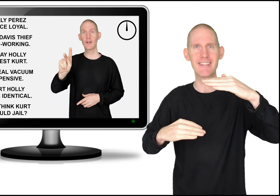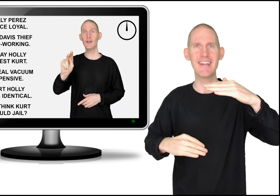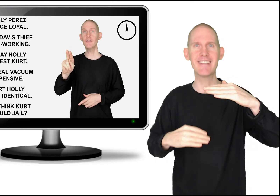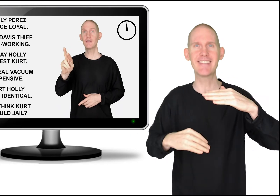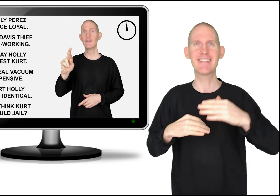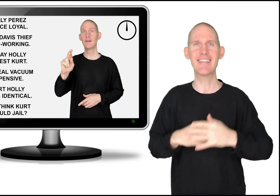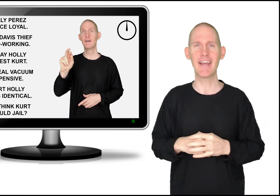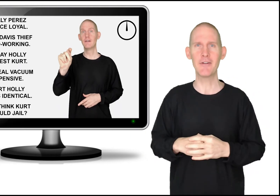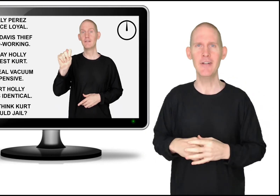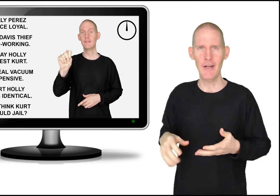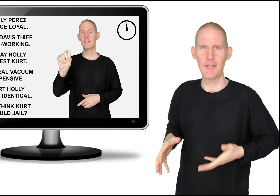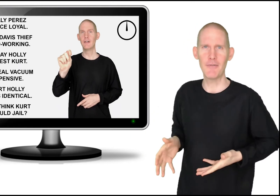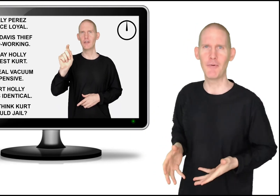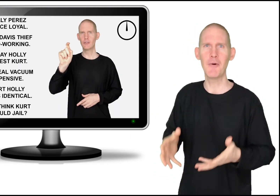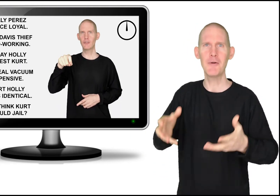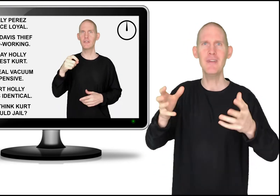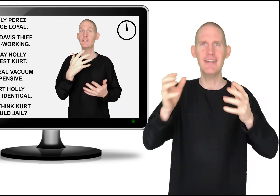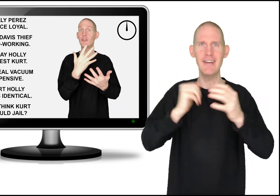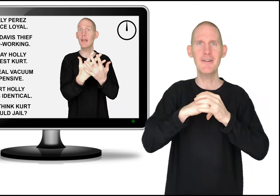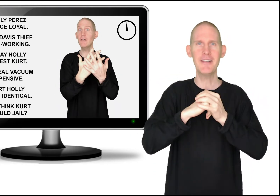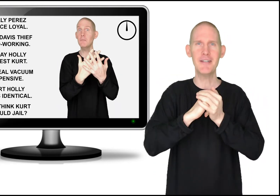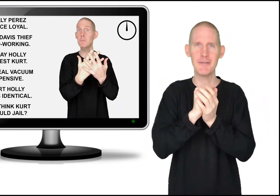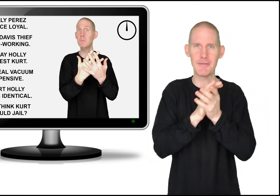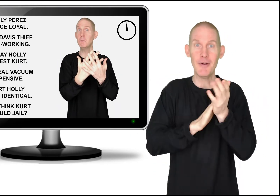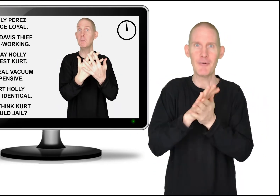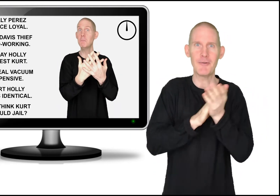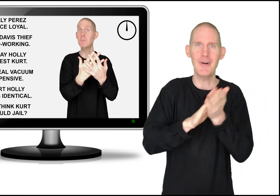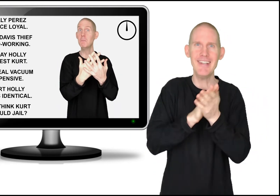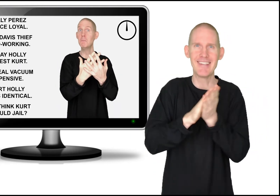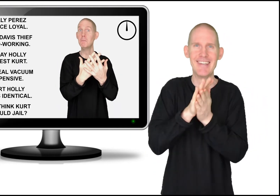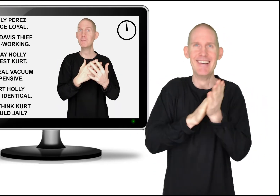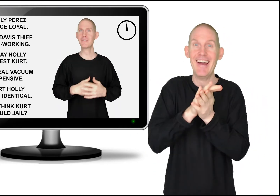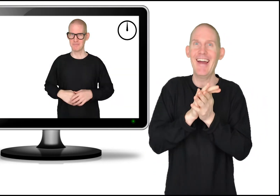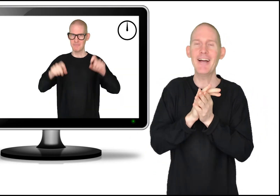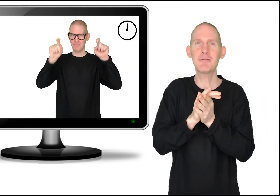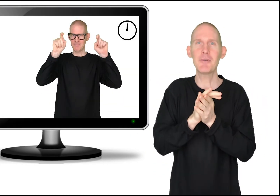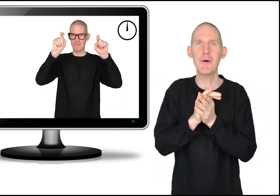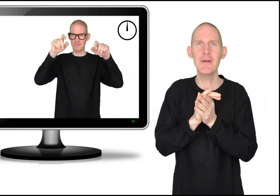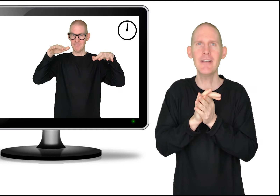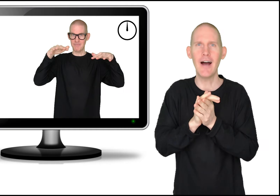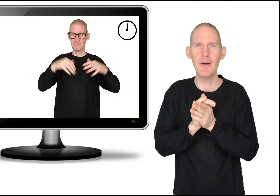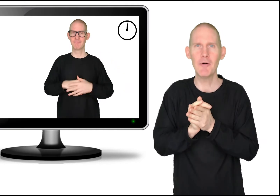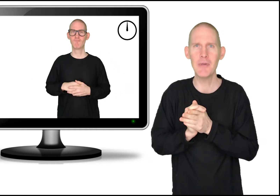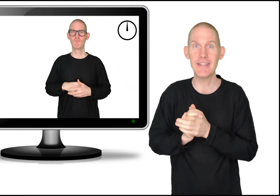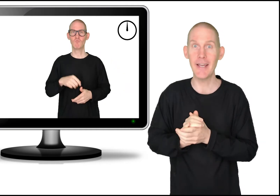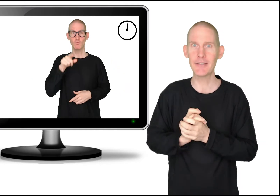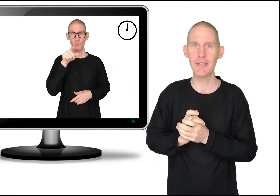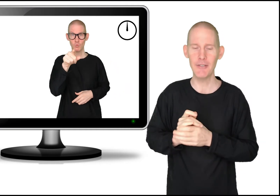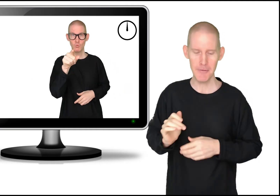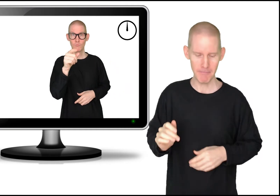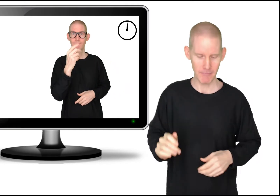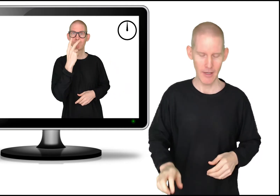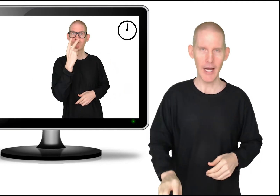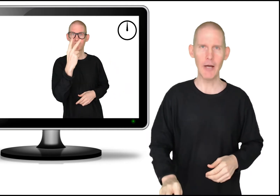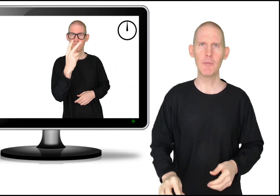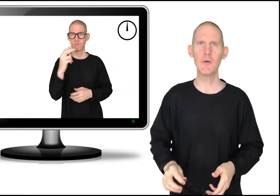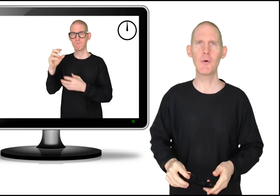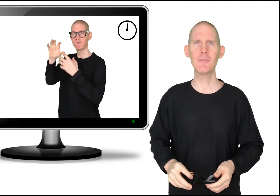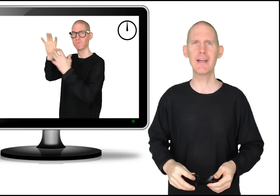sentences together to form the narrative. Right! As we're going, I will be testing you. I will be wearing my